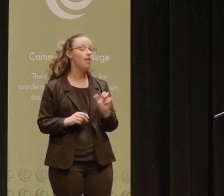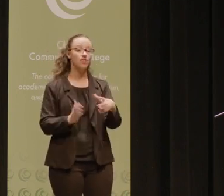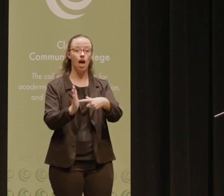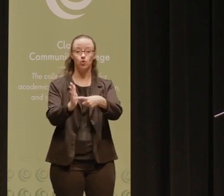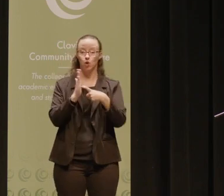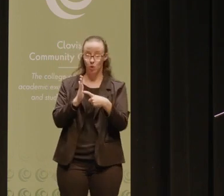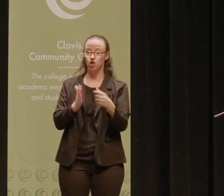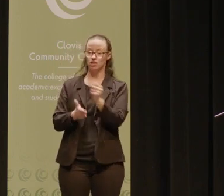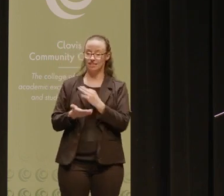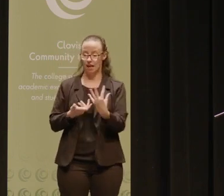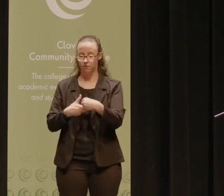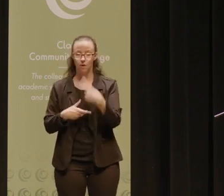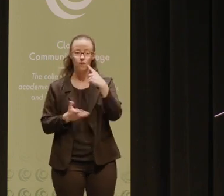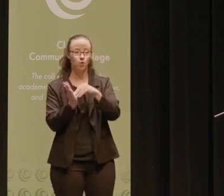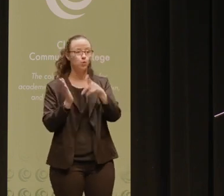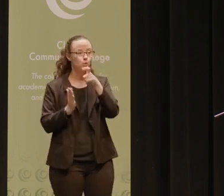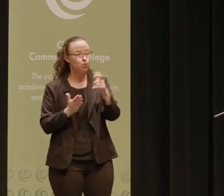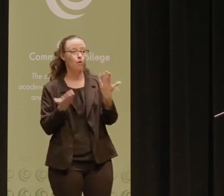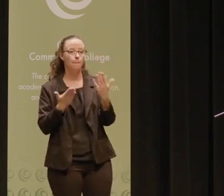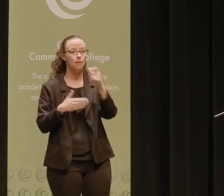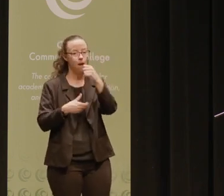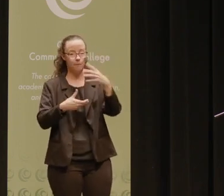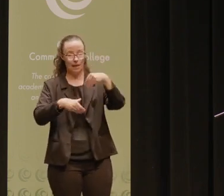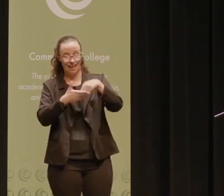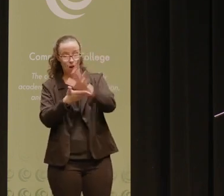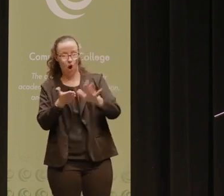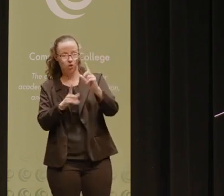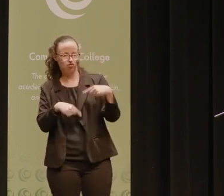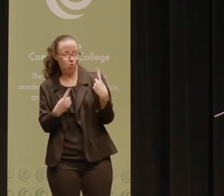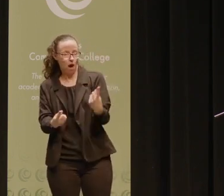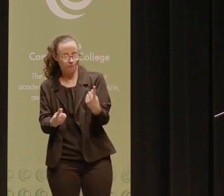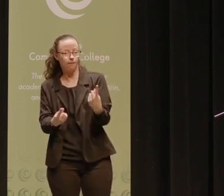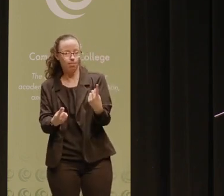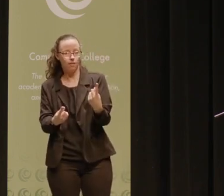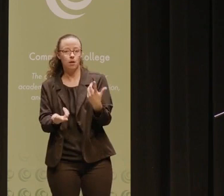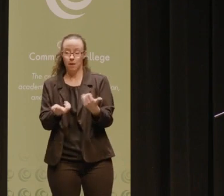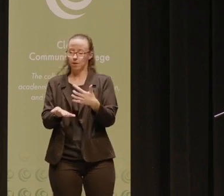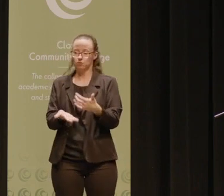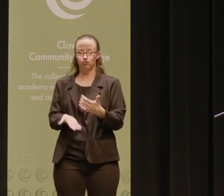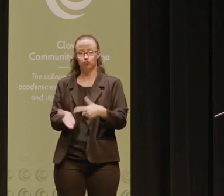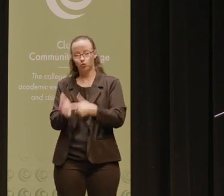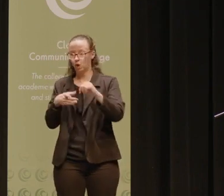scaffolding, particularly for students who may have been away from higher education or formal learning for long periods of time.